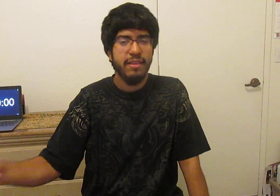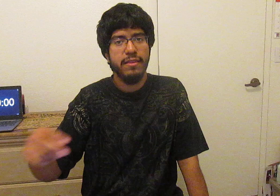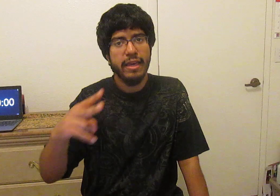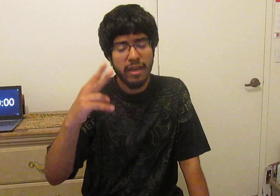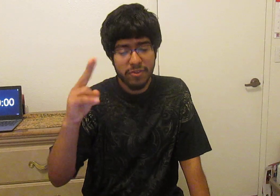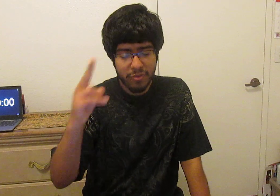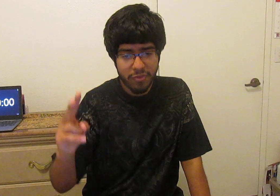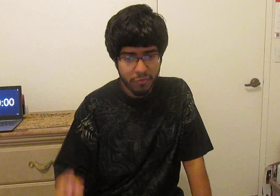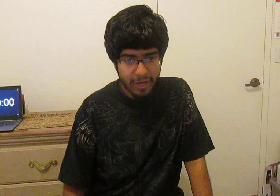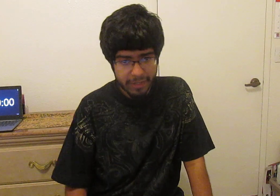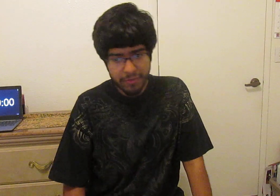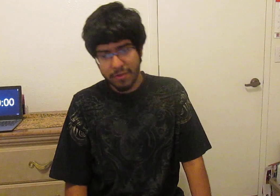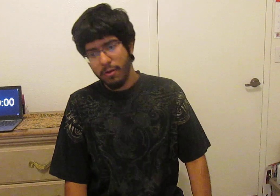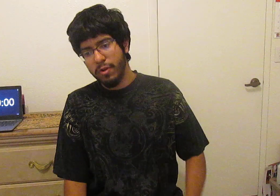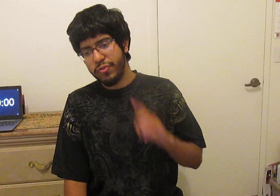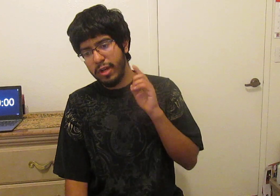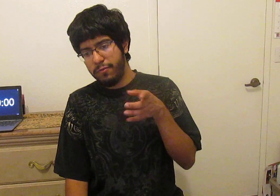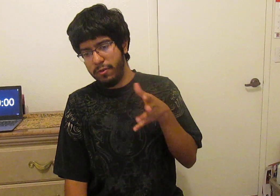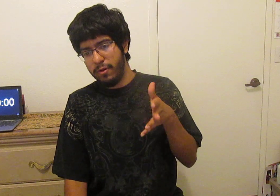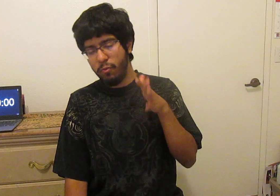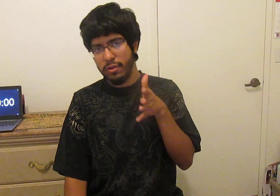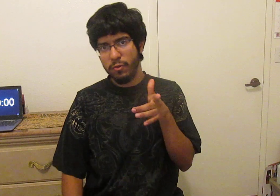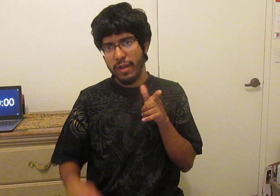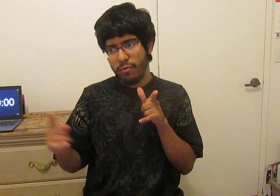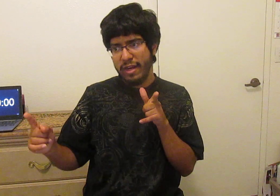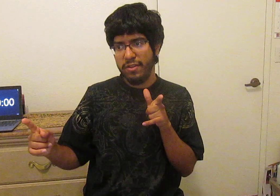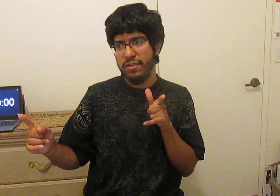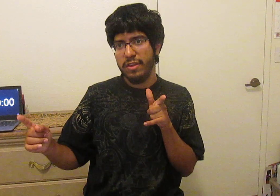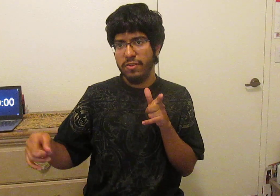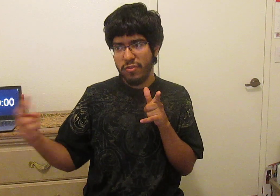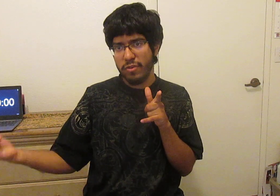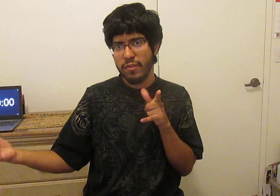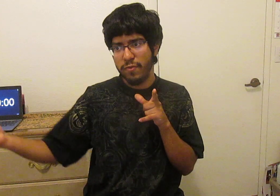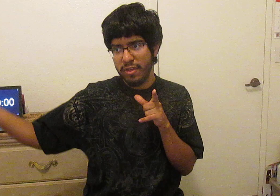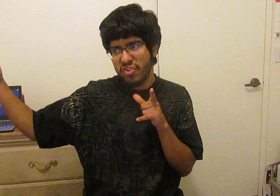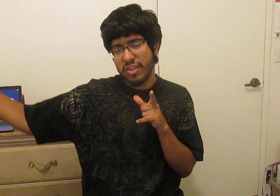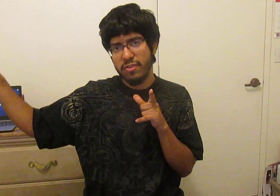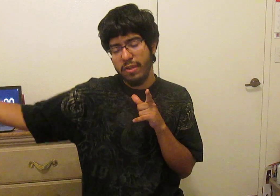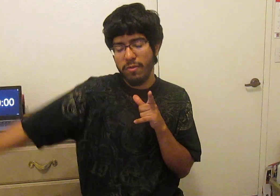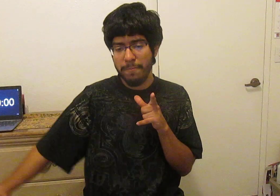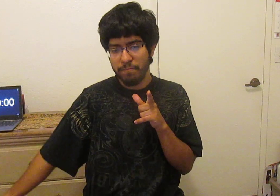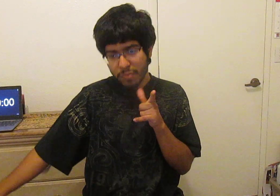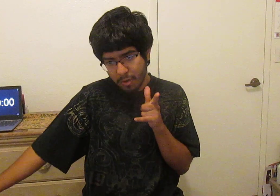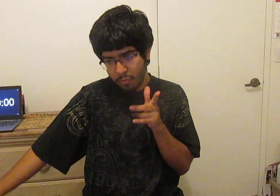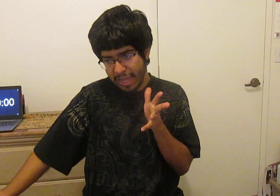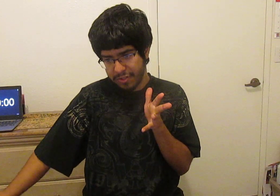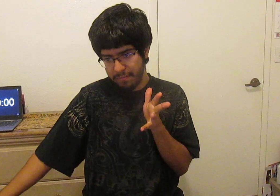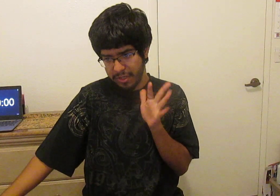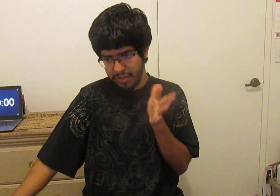I got two strikes one strike for the 1 through 5 reactions and two strikes for the 6 or 10 reaction videos